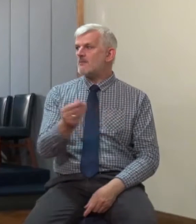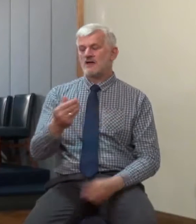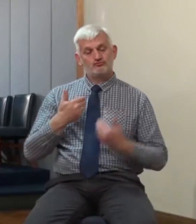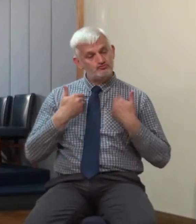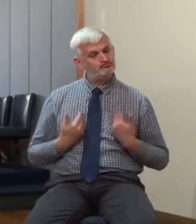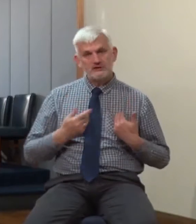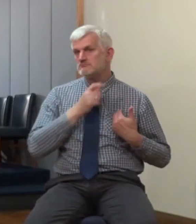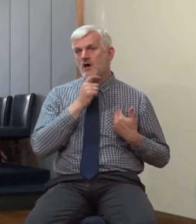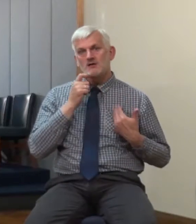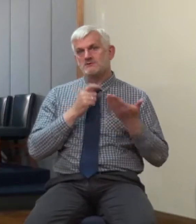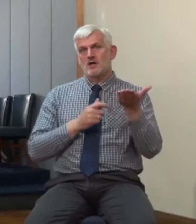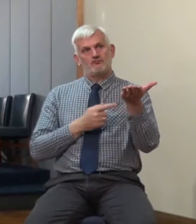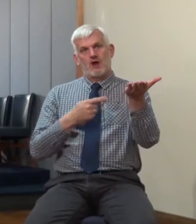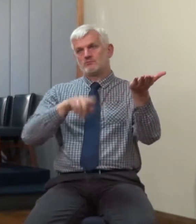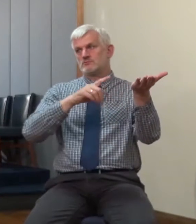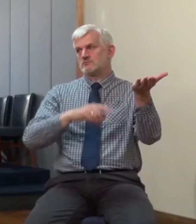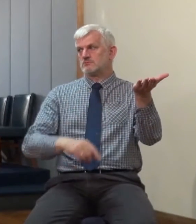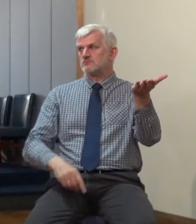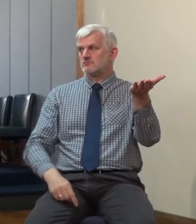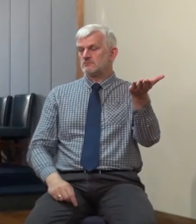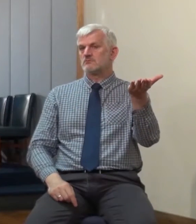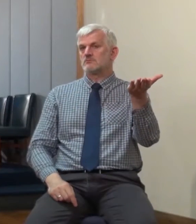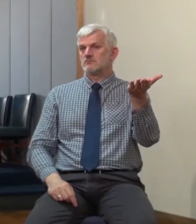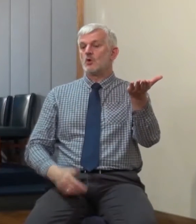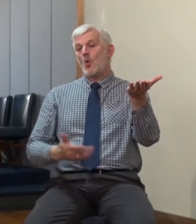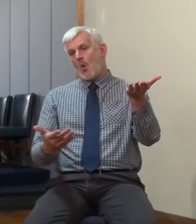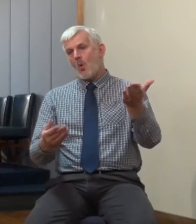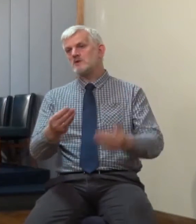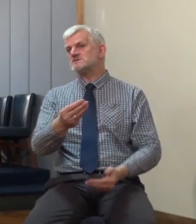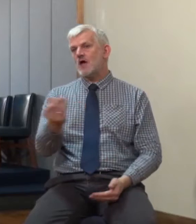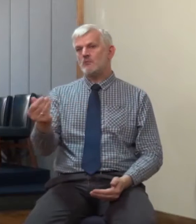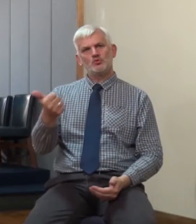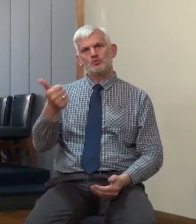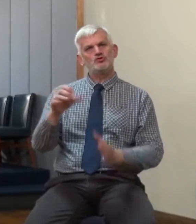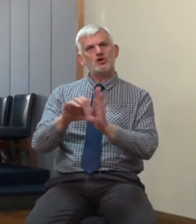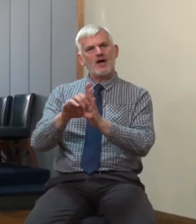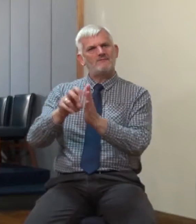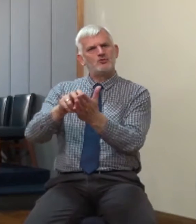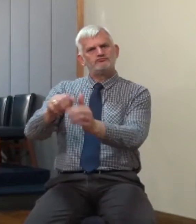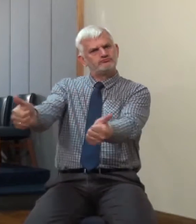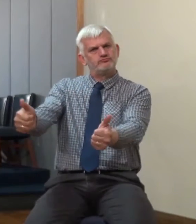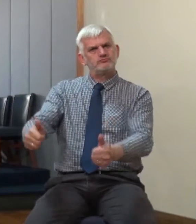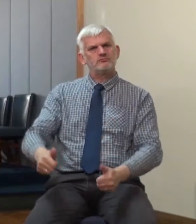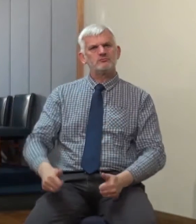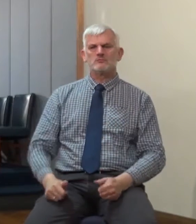movement or even in sounder evangelical servants people who are sort of prima donna in their